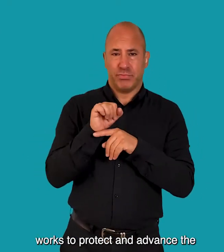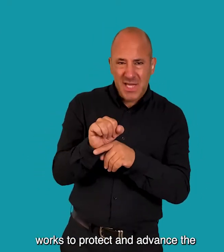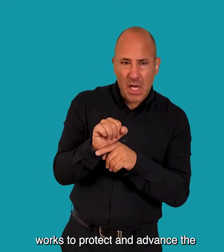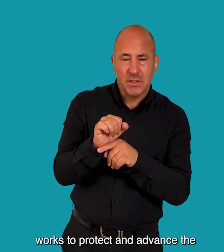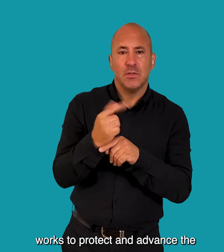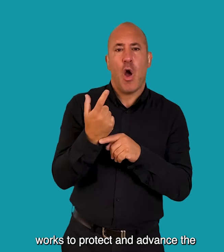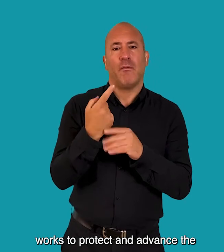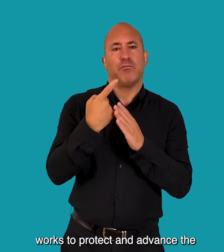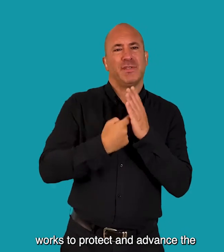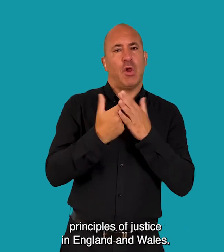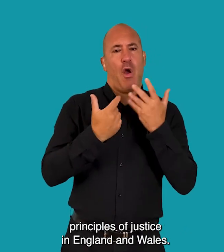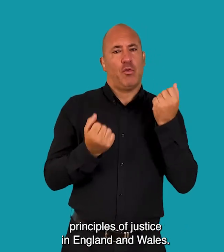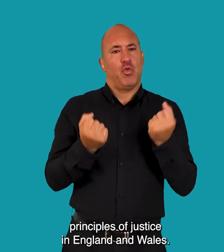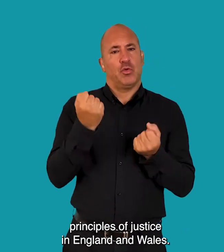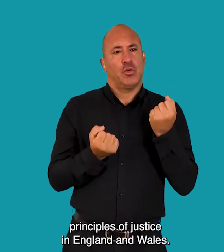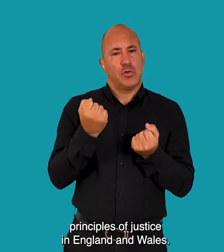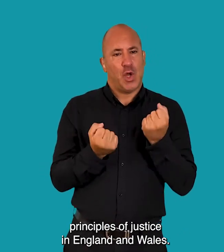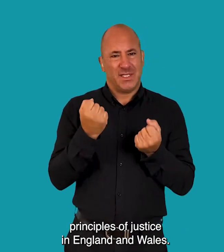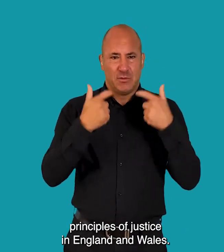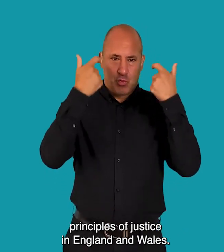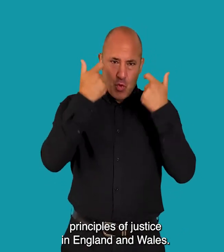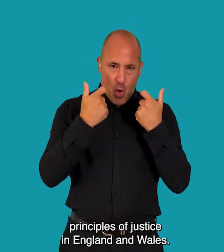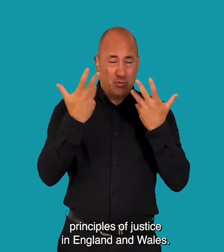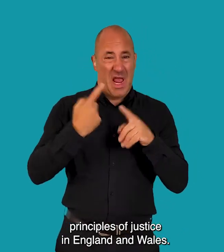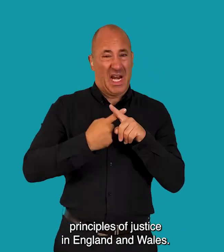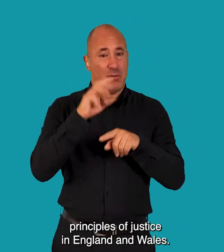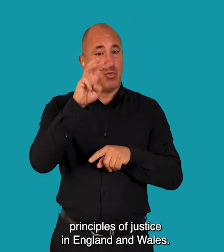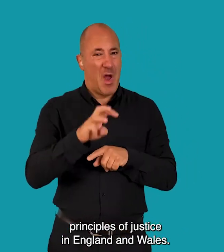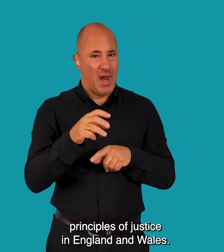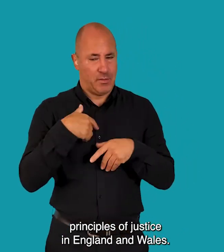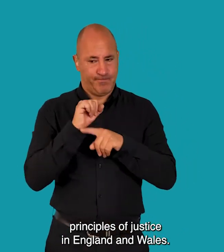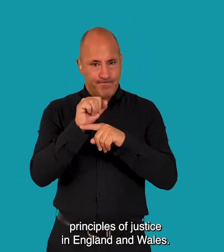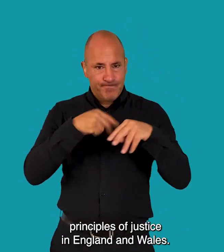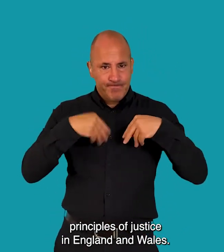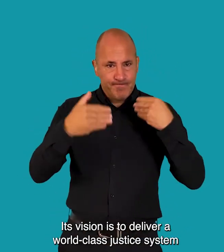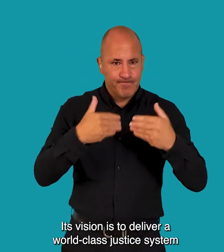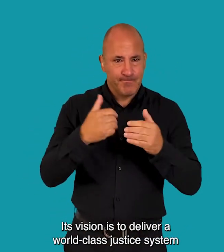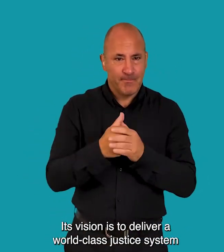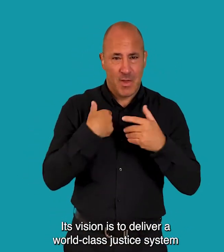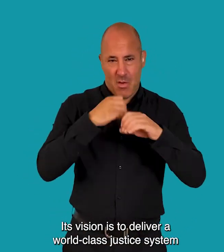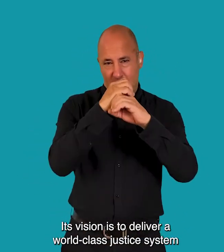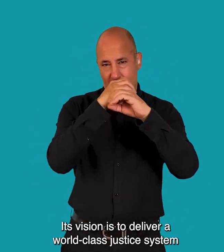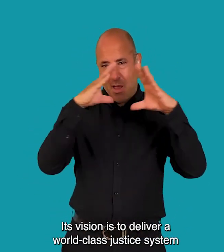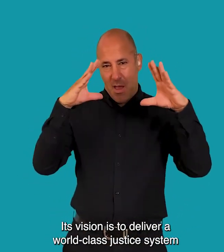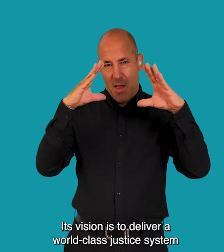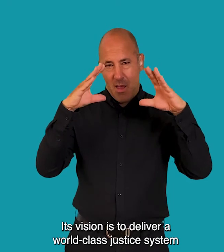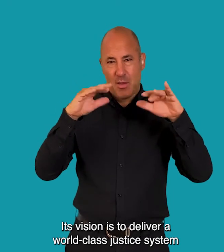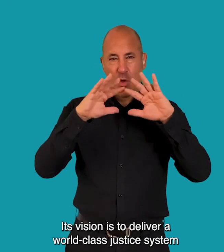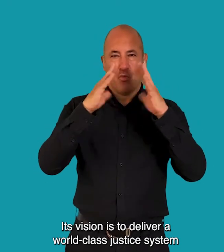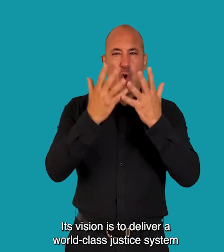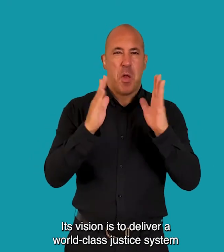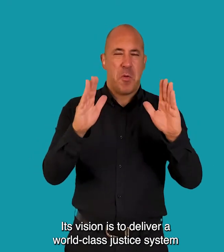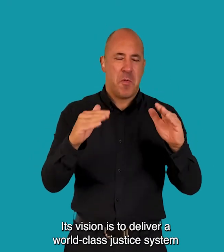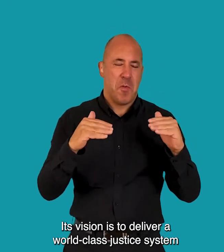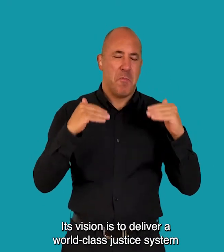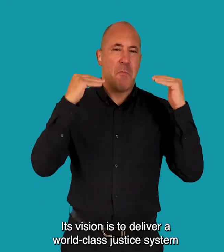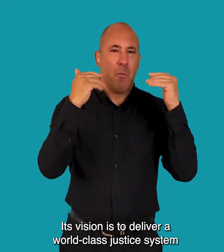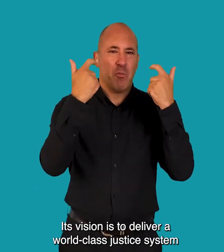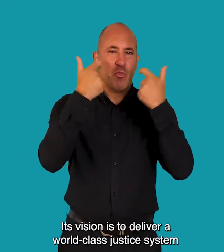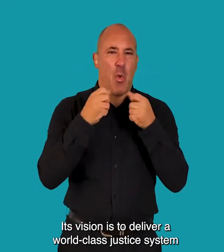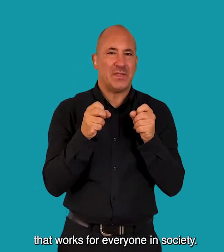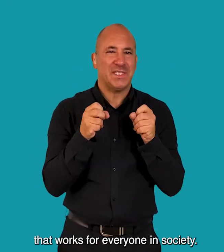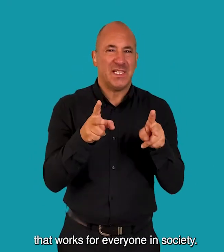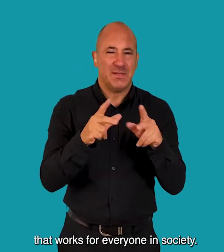to protect and advance the principles of justice in England and Wales Its vision is to deliver a world-class justice